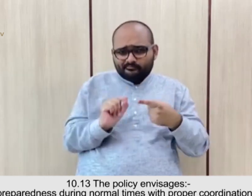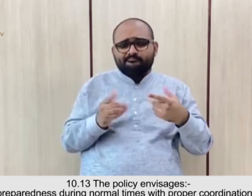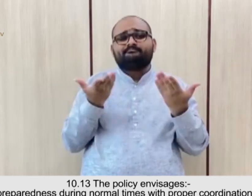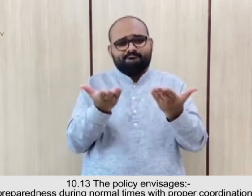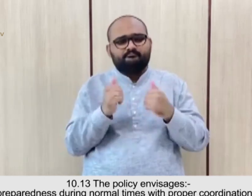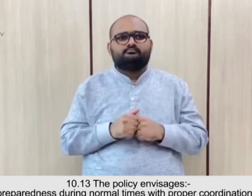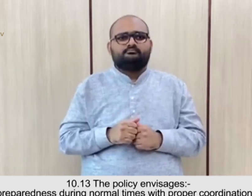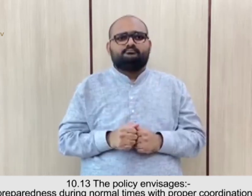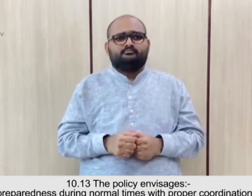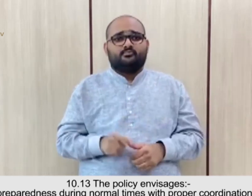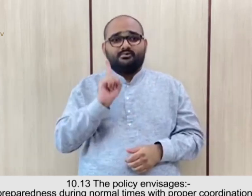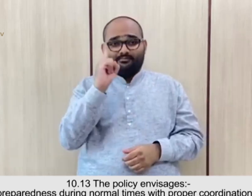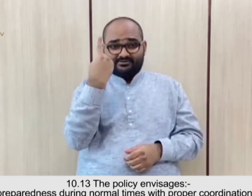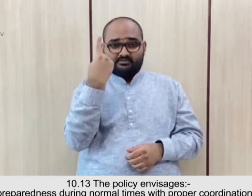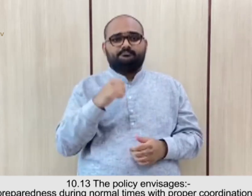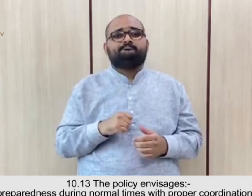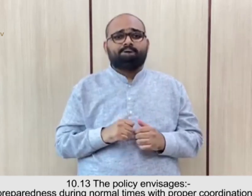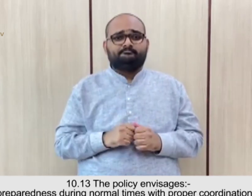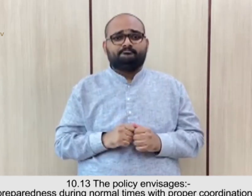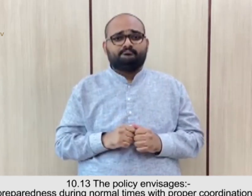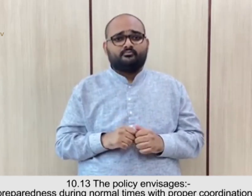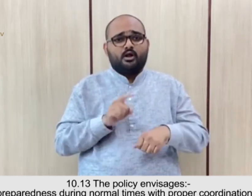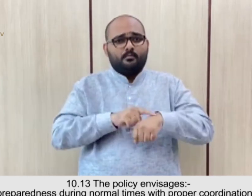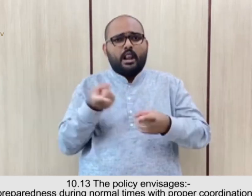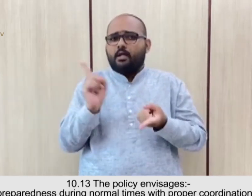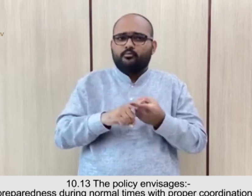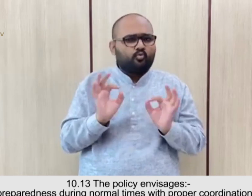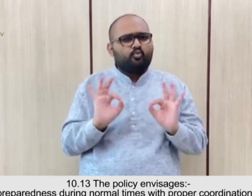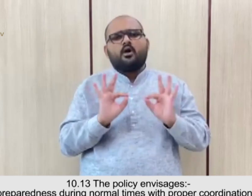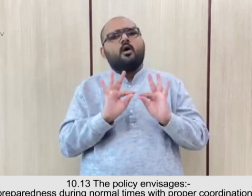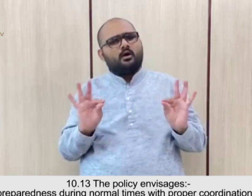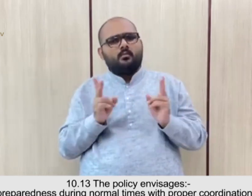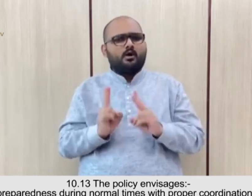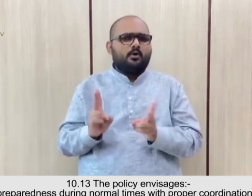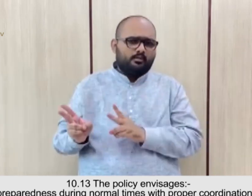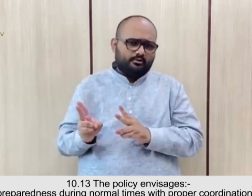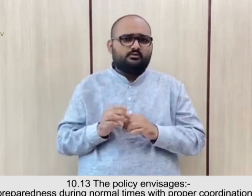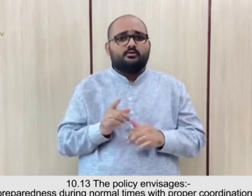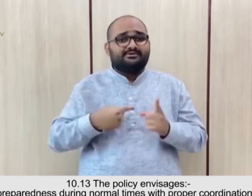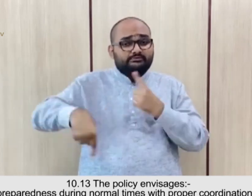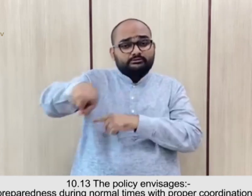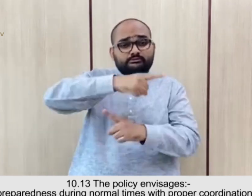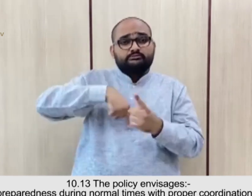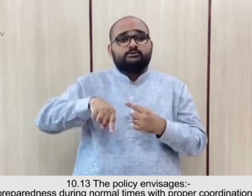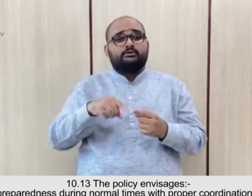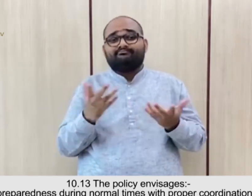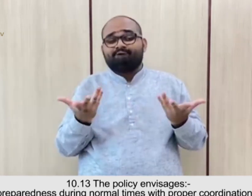Ensuring preparedness during normal times with proper coordination with various stakeholders.